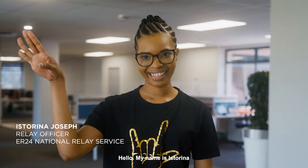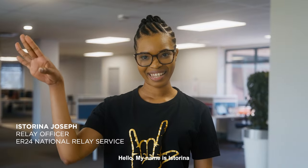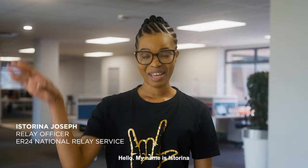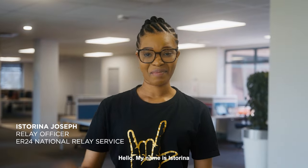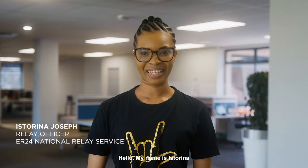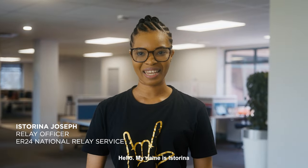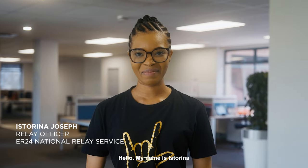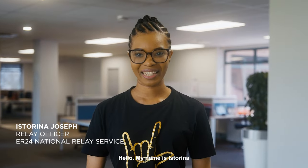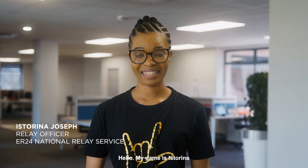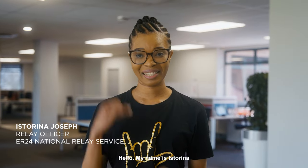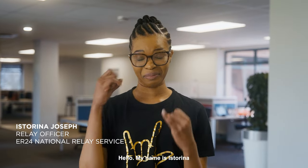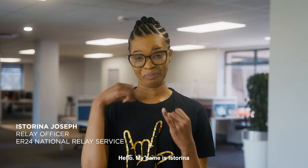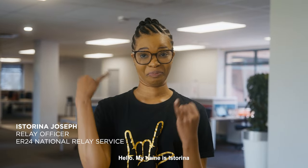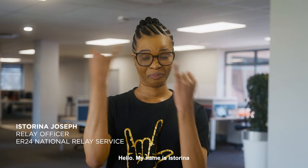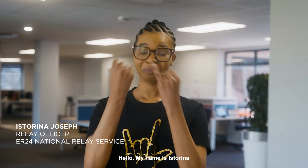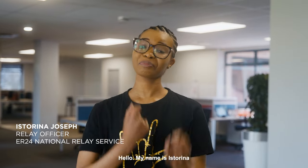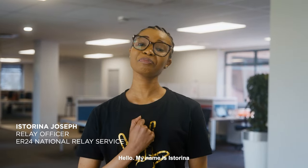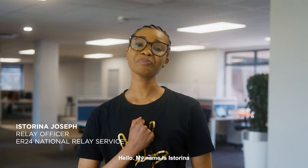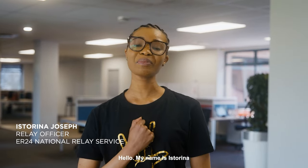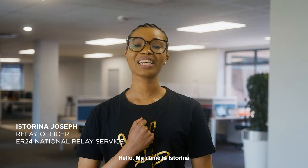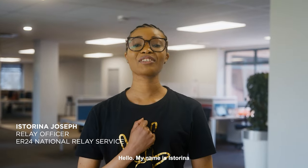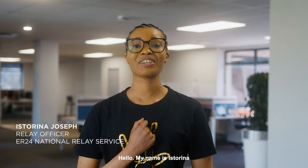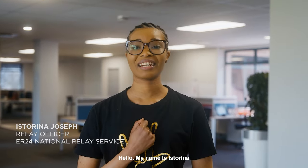my name is Estorina.